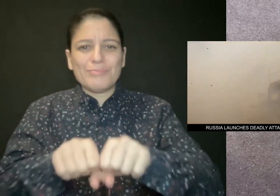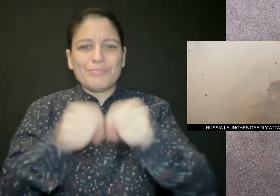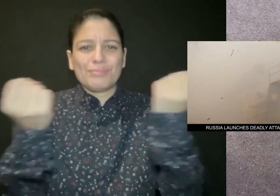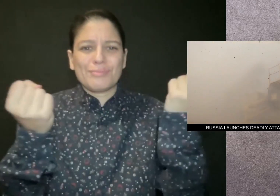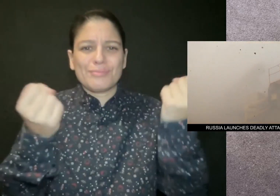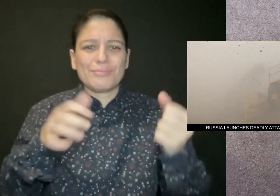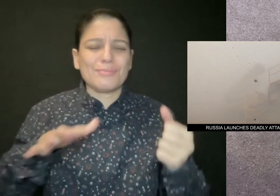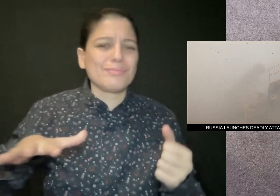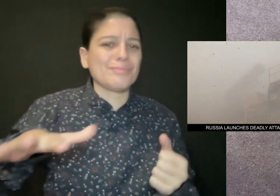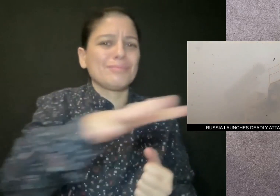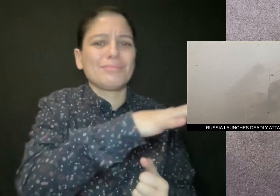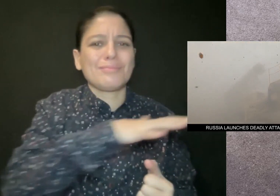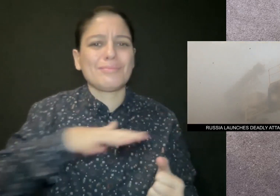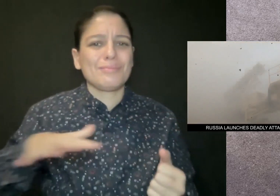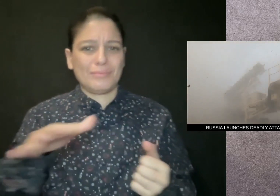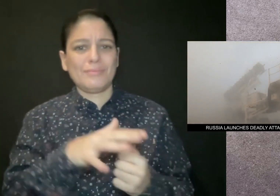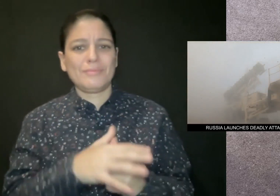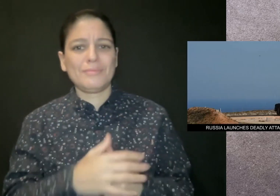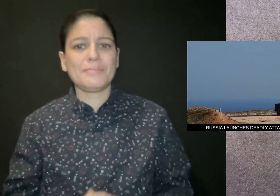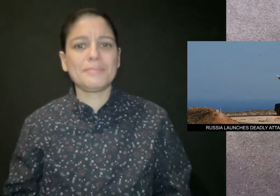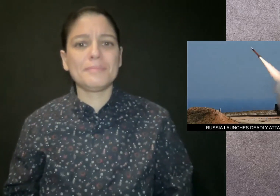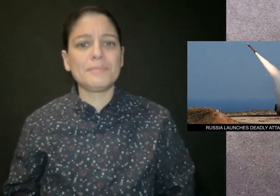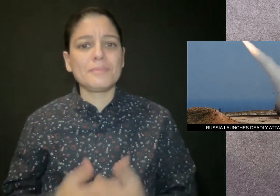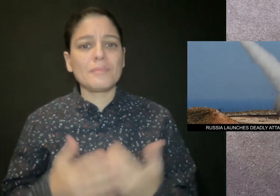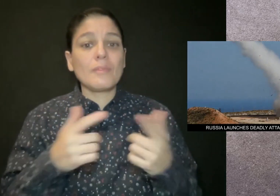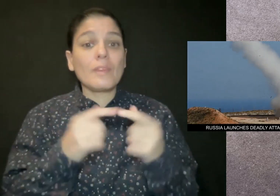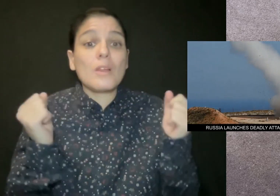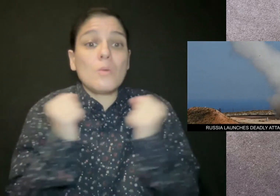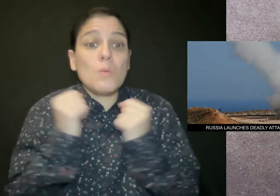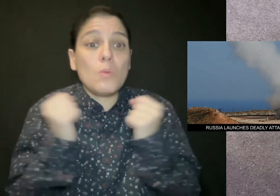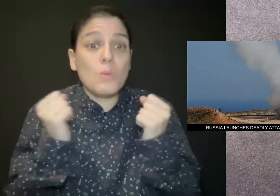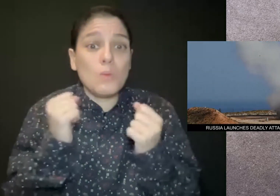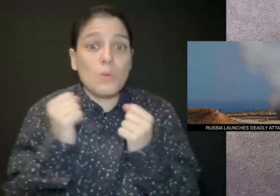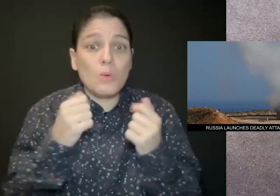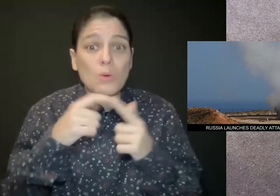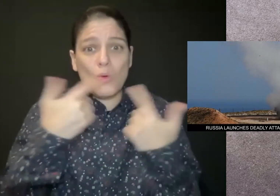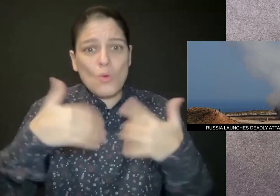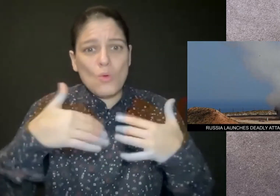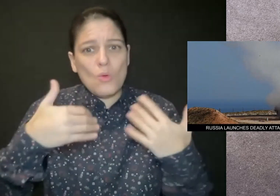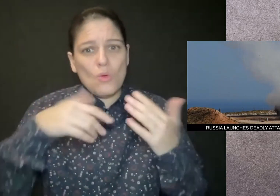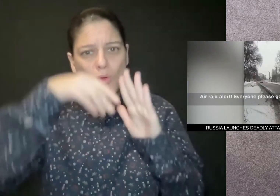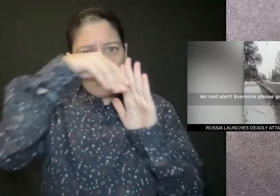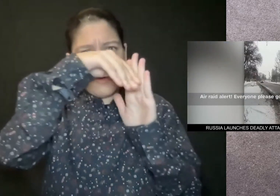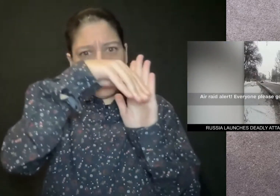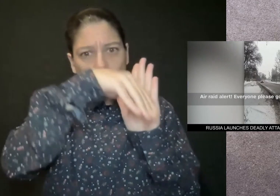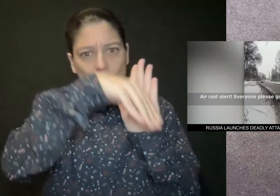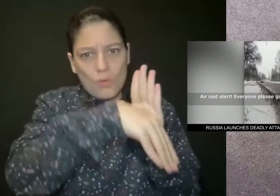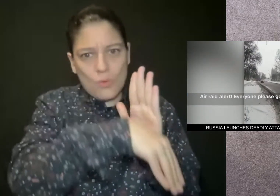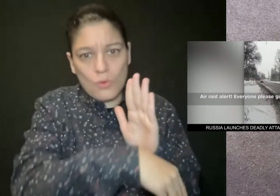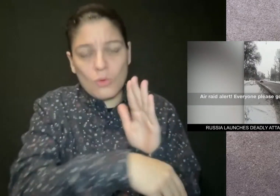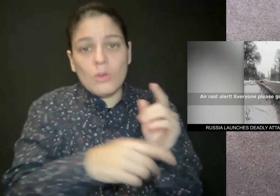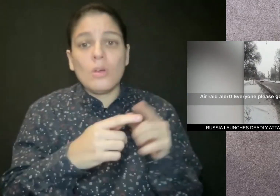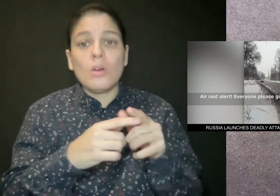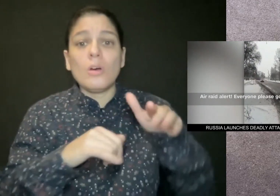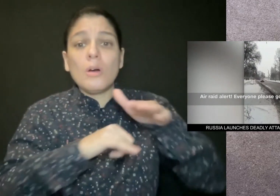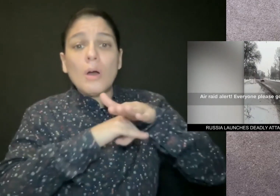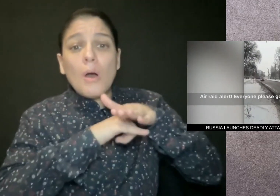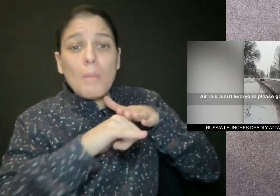The attacks triggered widespread emergency blackouts as temperatures plummeted and subway